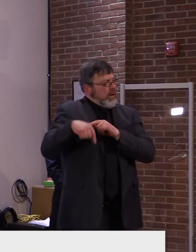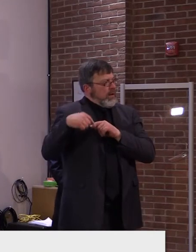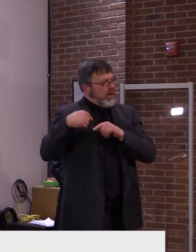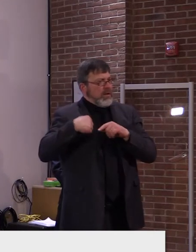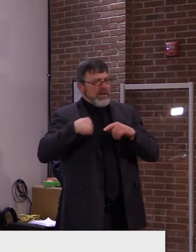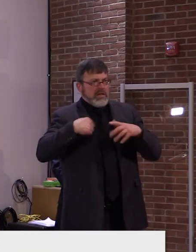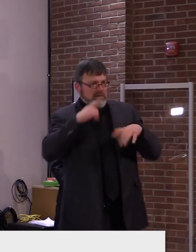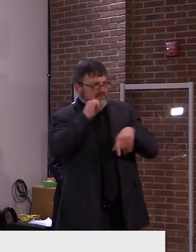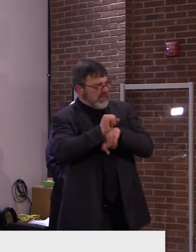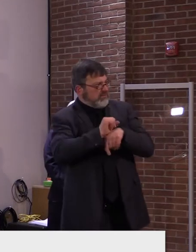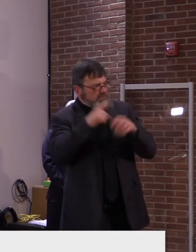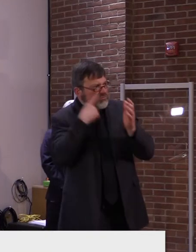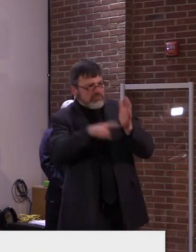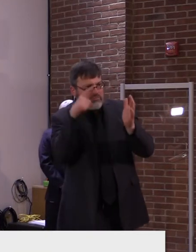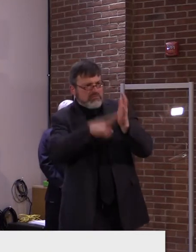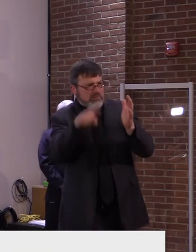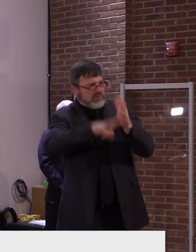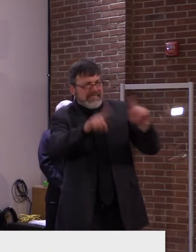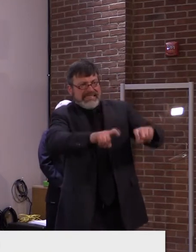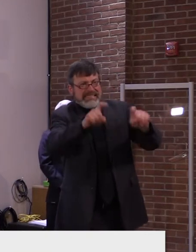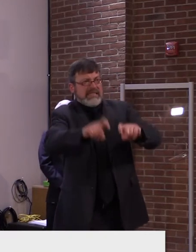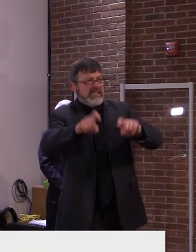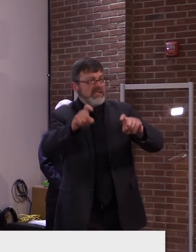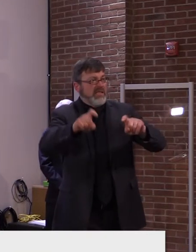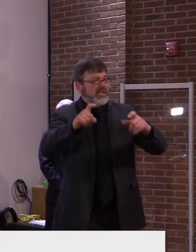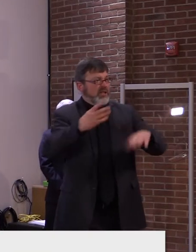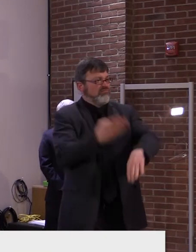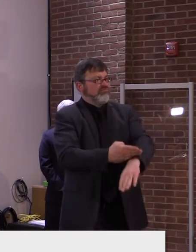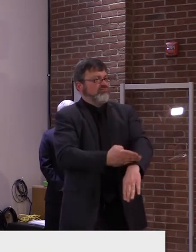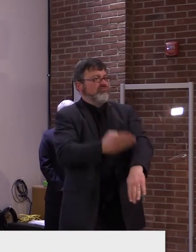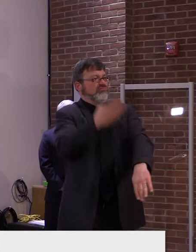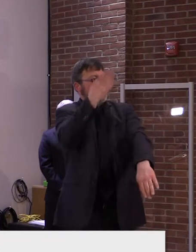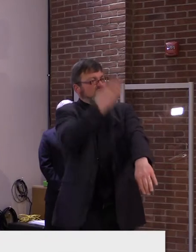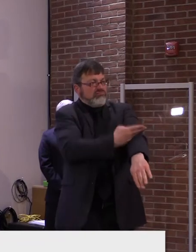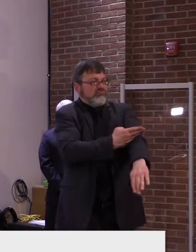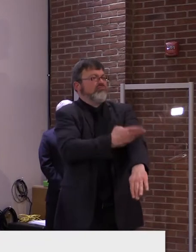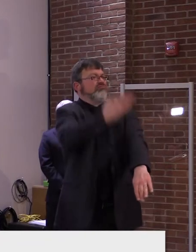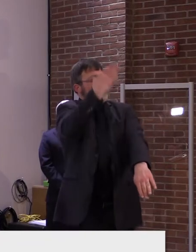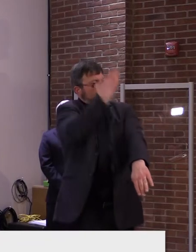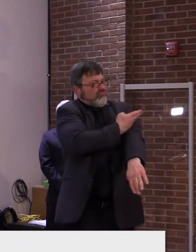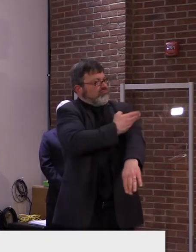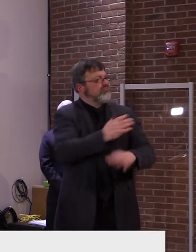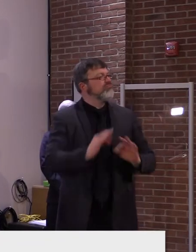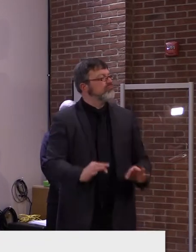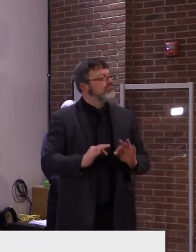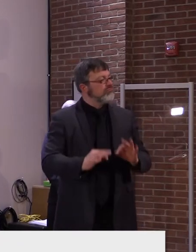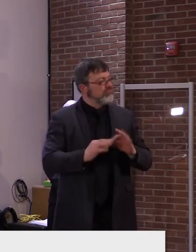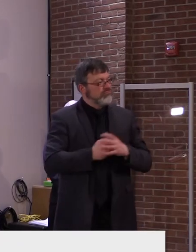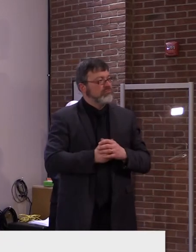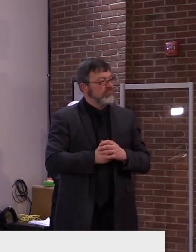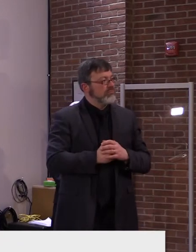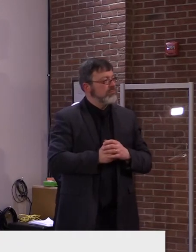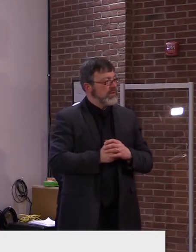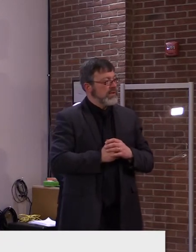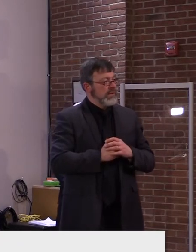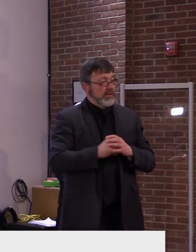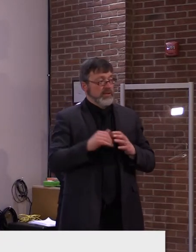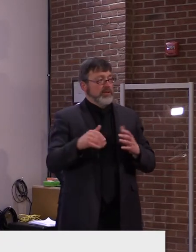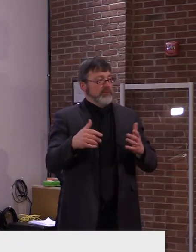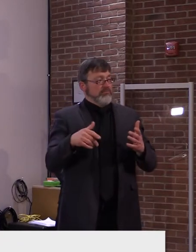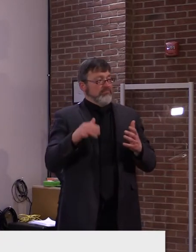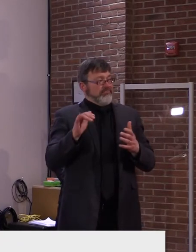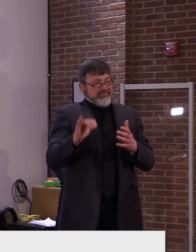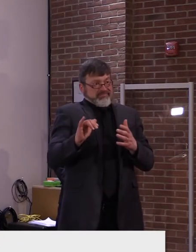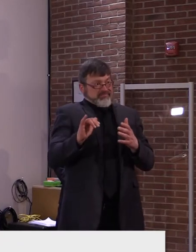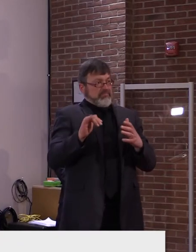hope is that the aggressive posture that allowed us to protect people in these facilities can now just be as aggressively